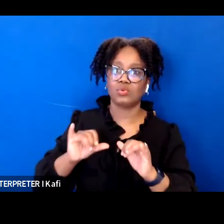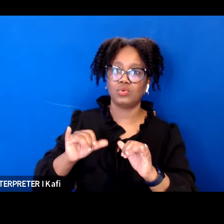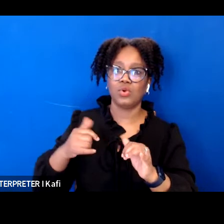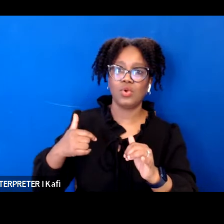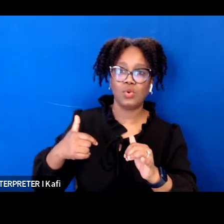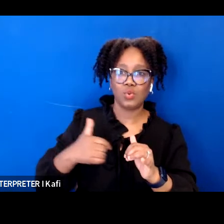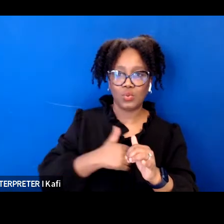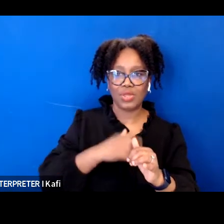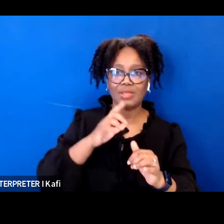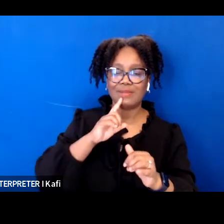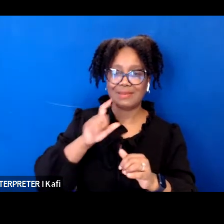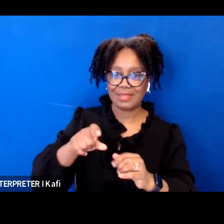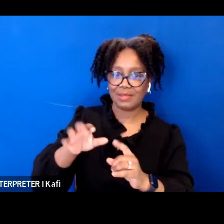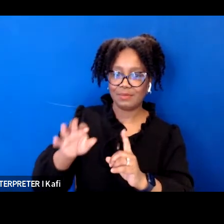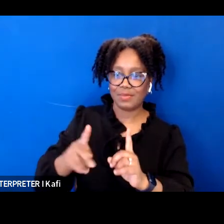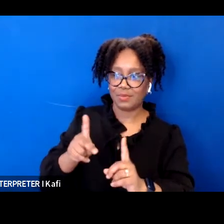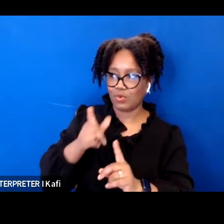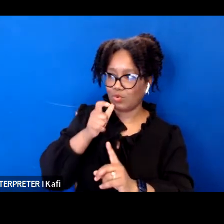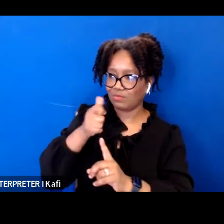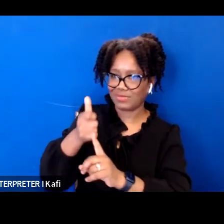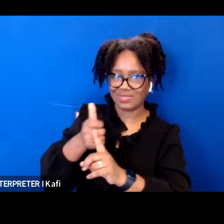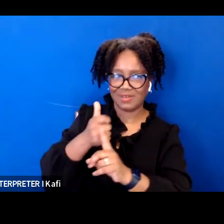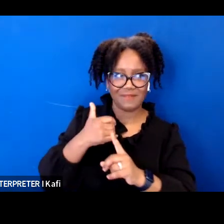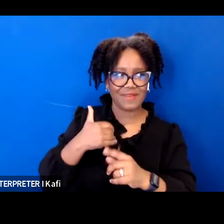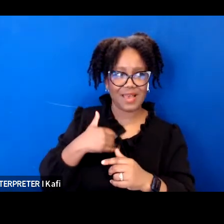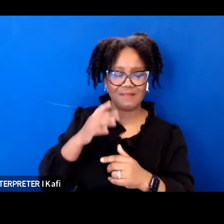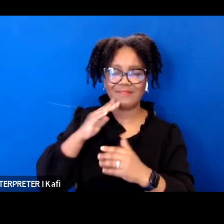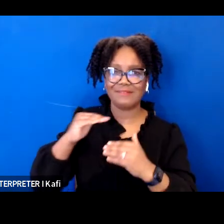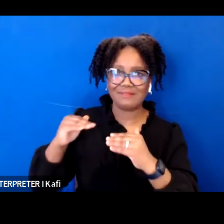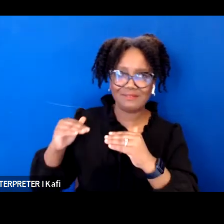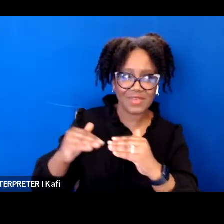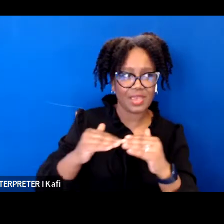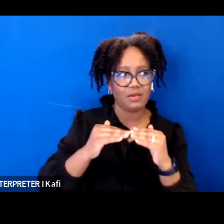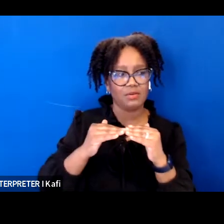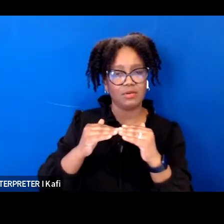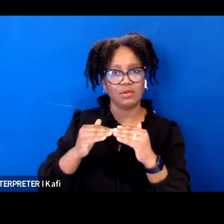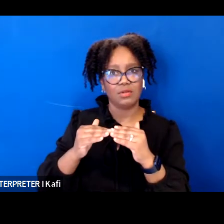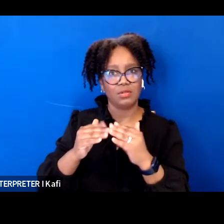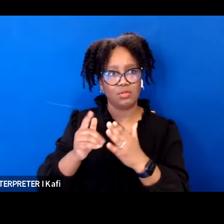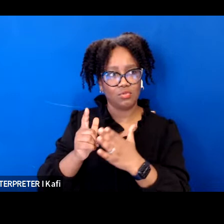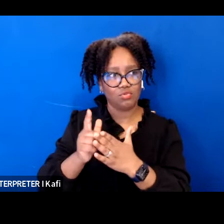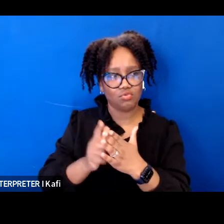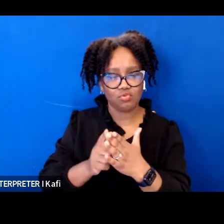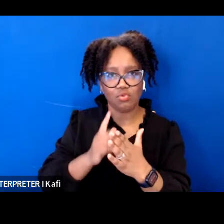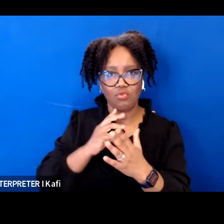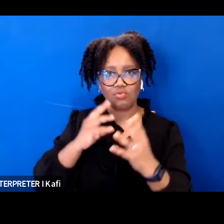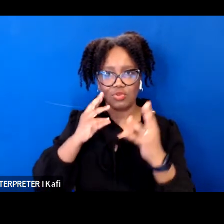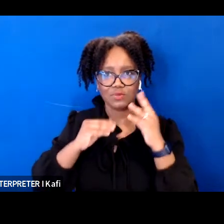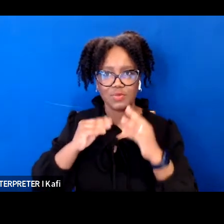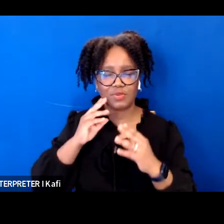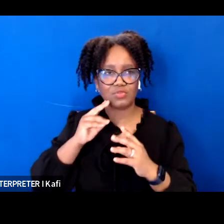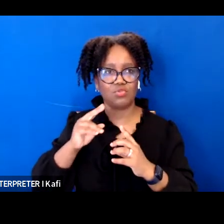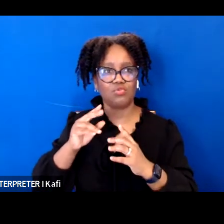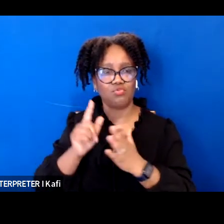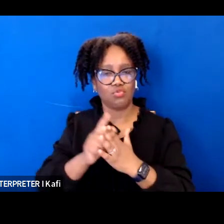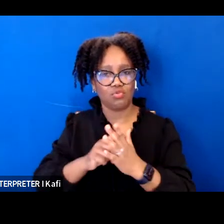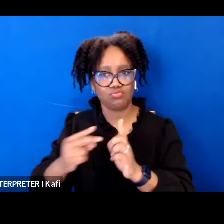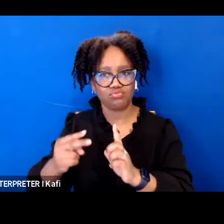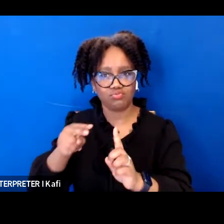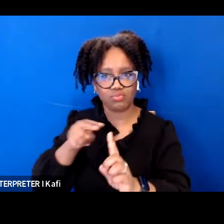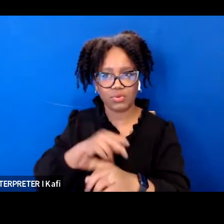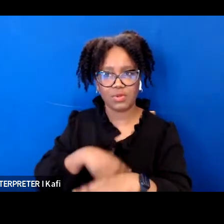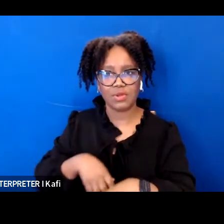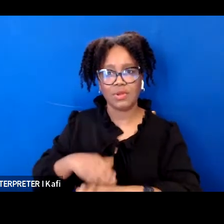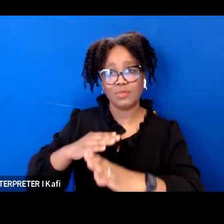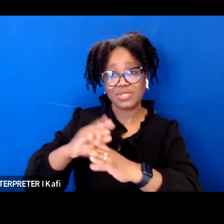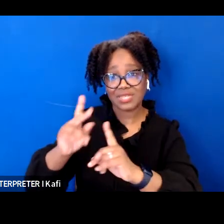of disability justice with rigor people with disabilities have been excluded from consideration around public health protections they've